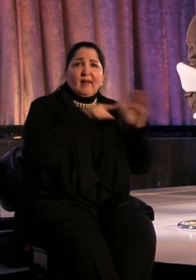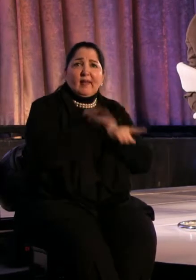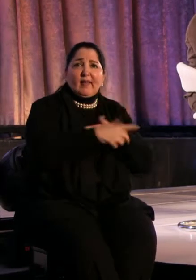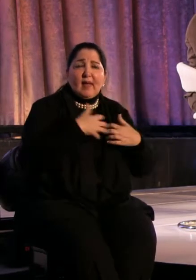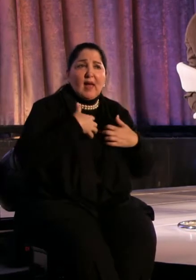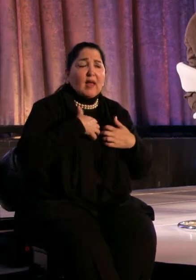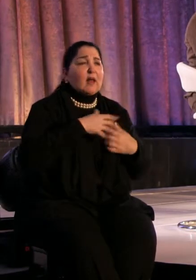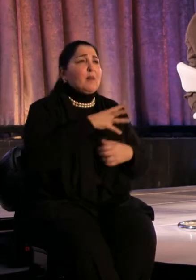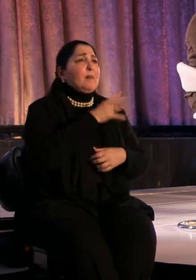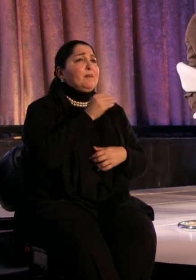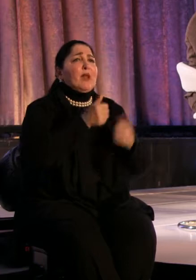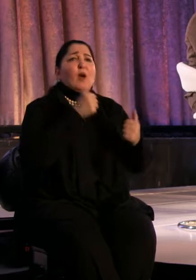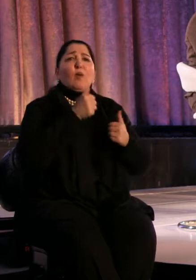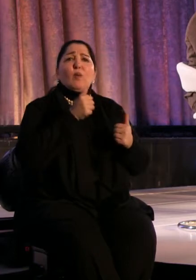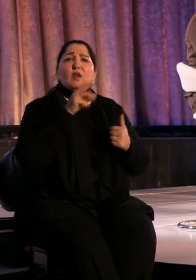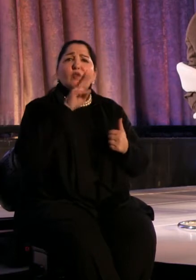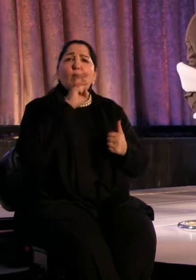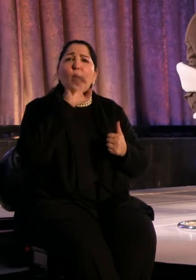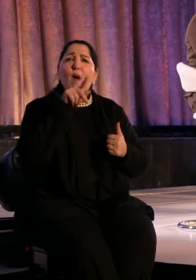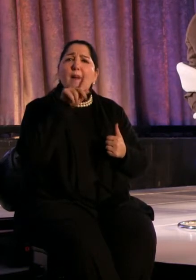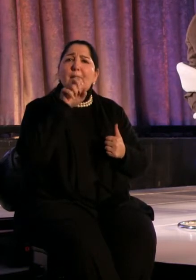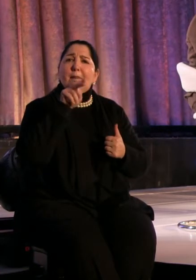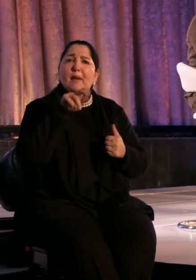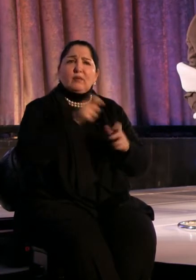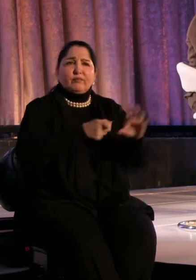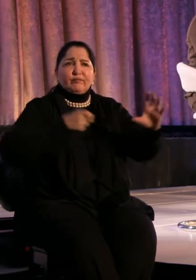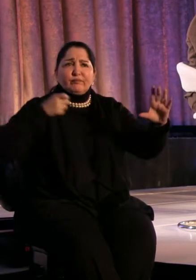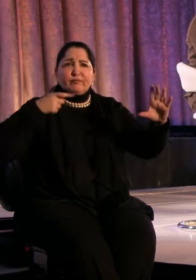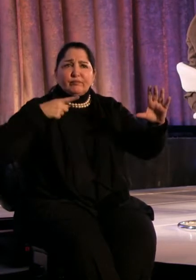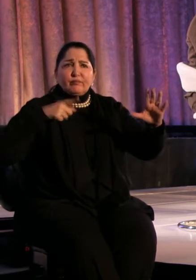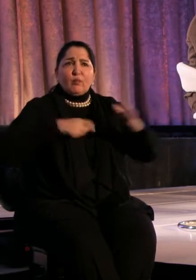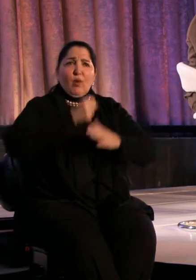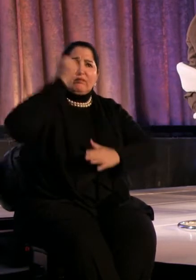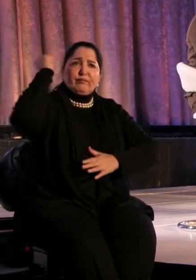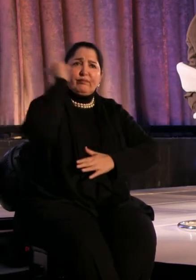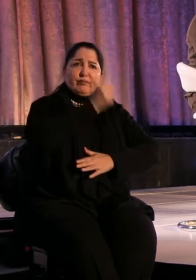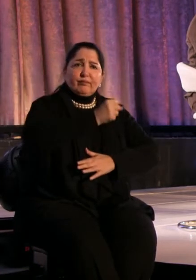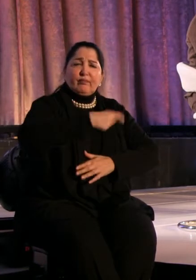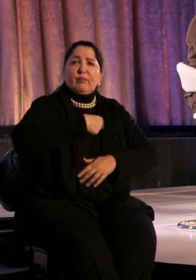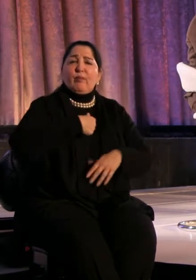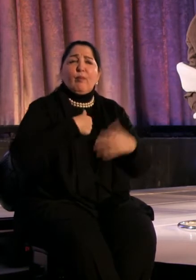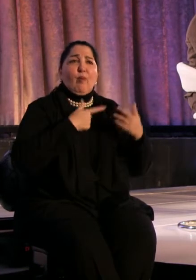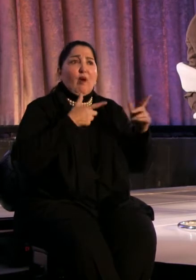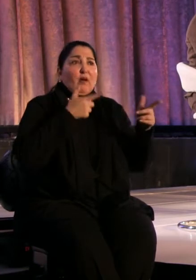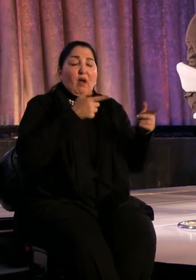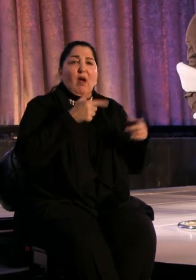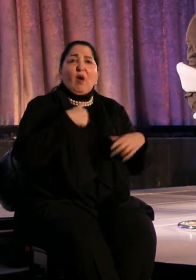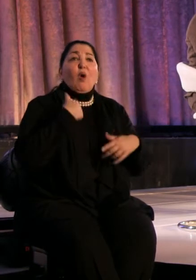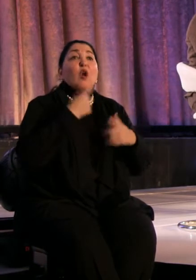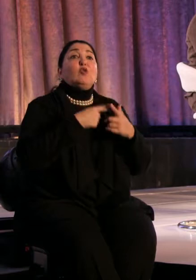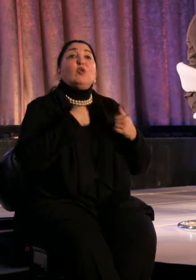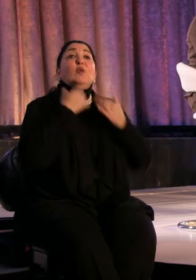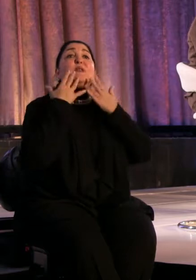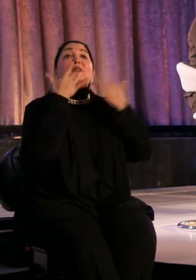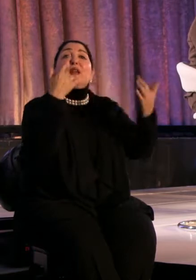when you're hunting? And do you ever sing to the animals that you hunt?